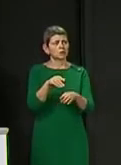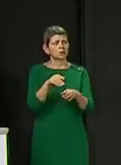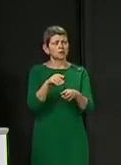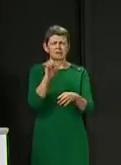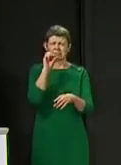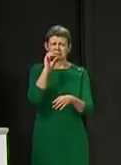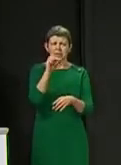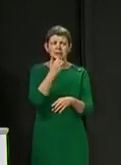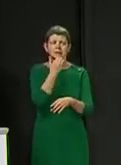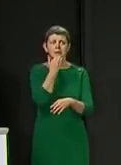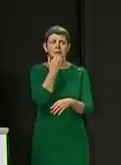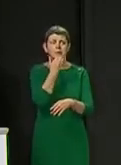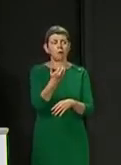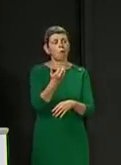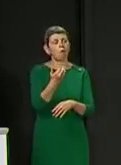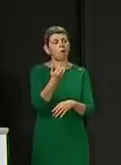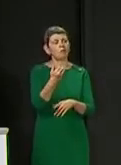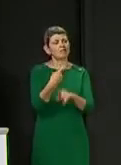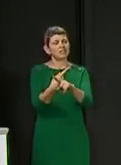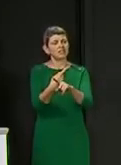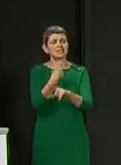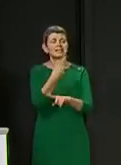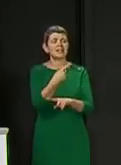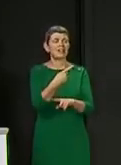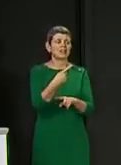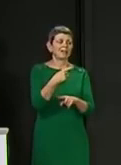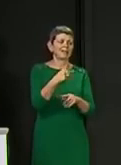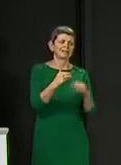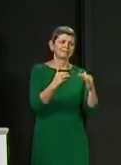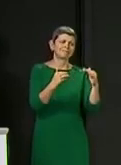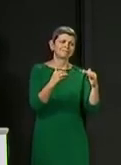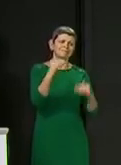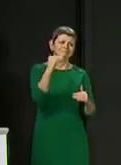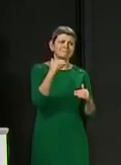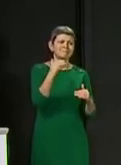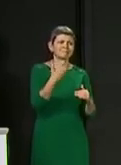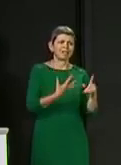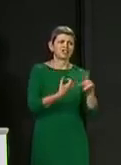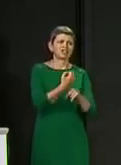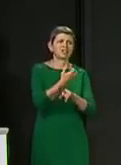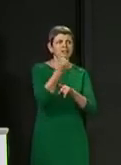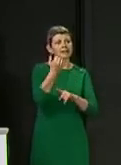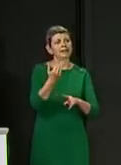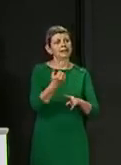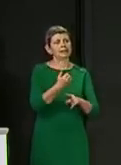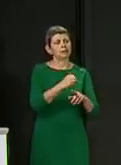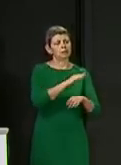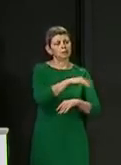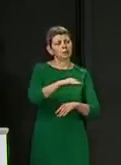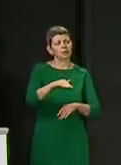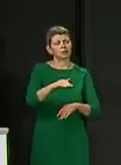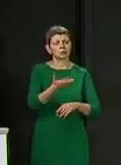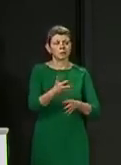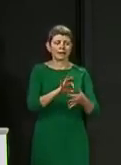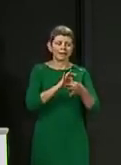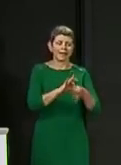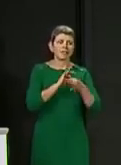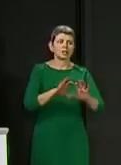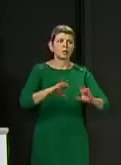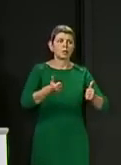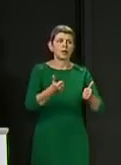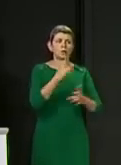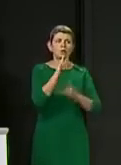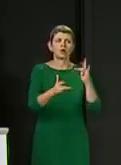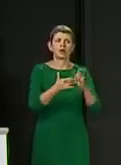said that low-attaining pupils were engaging well with online learning out of those 704. So whatever